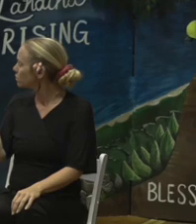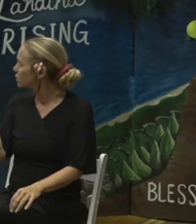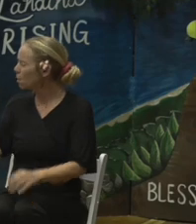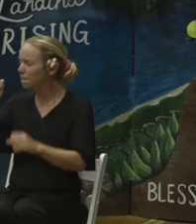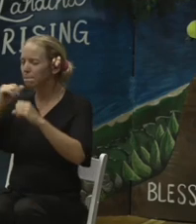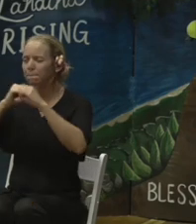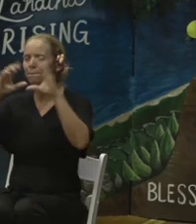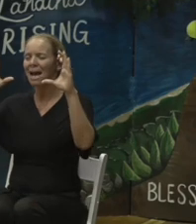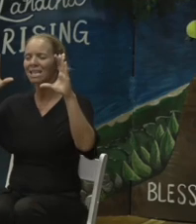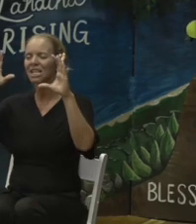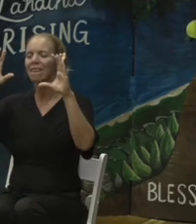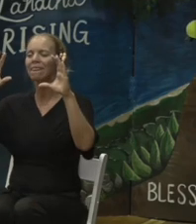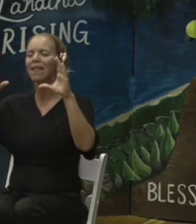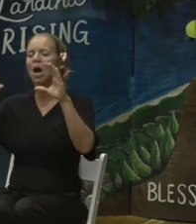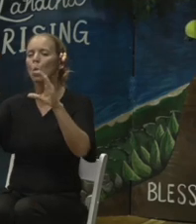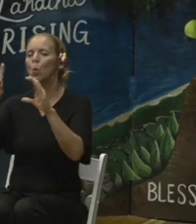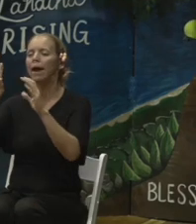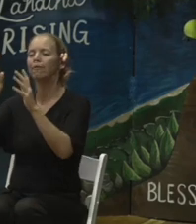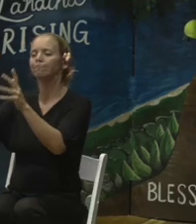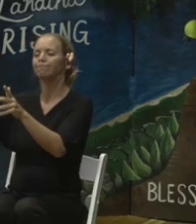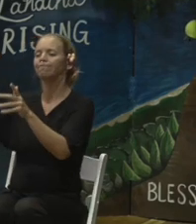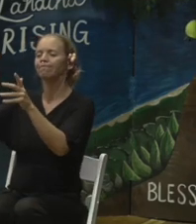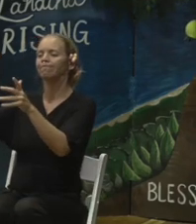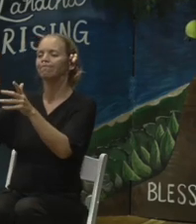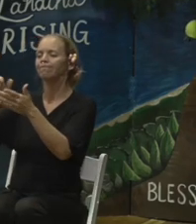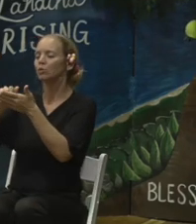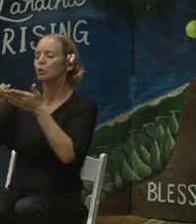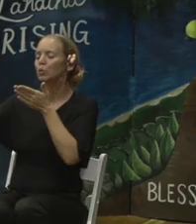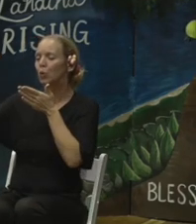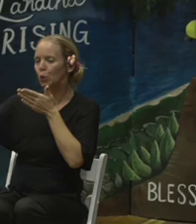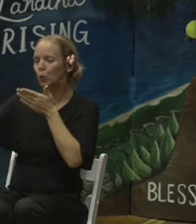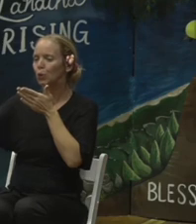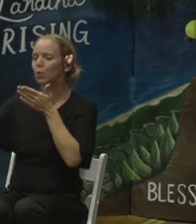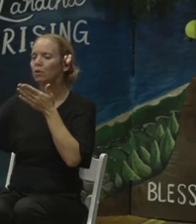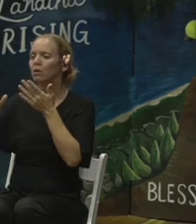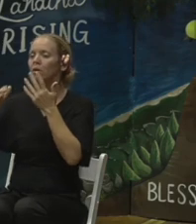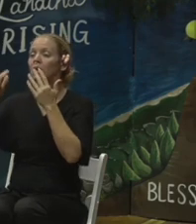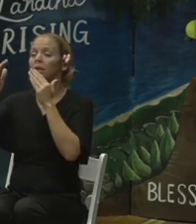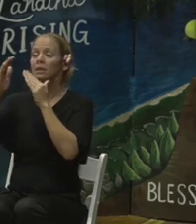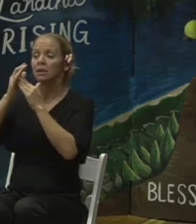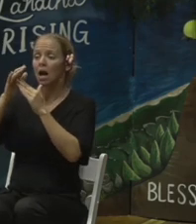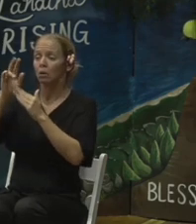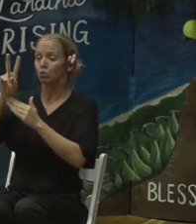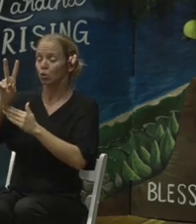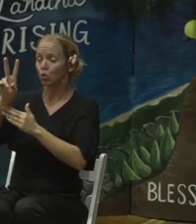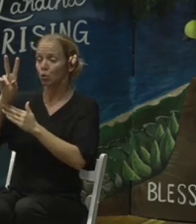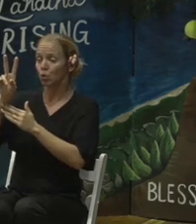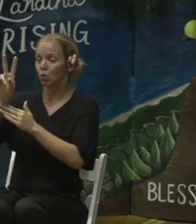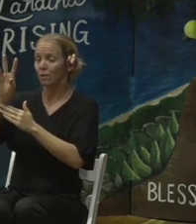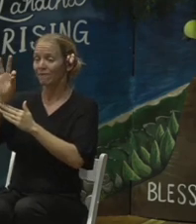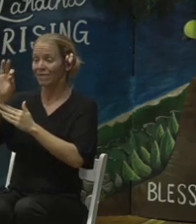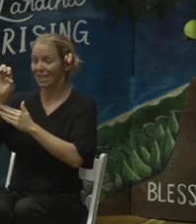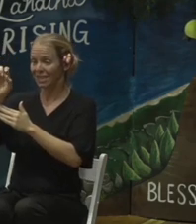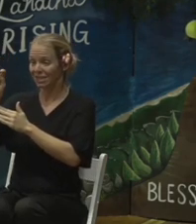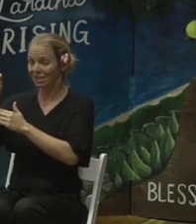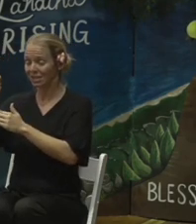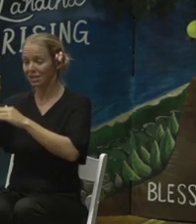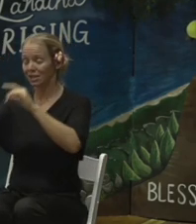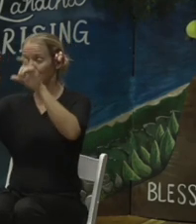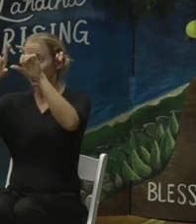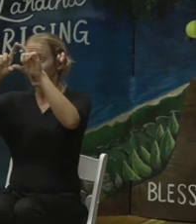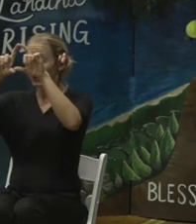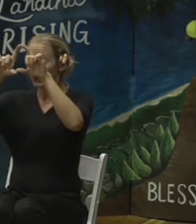The top two feet is cover soil. Then you have another feet of gravel that's